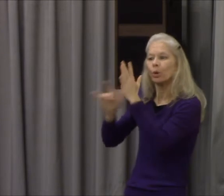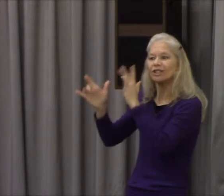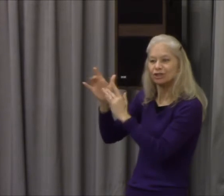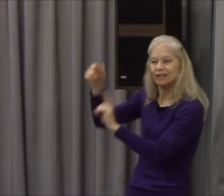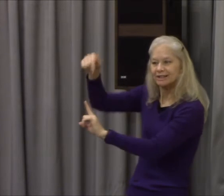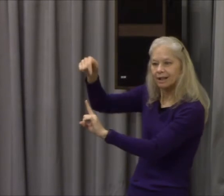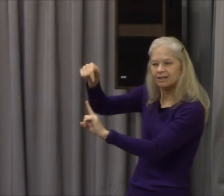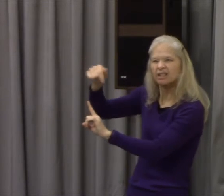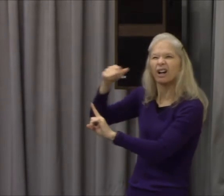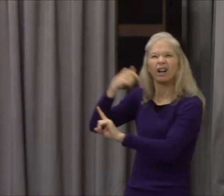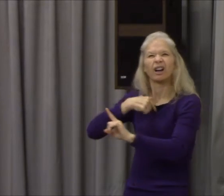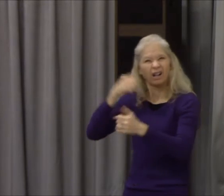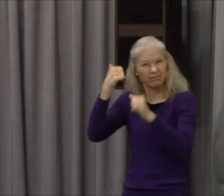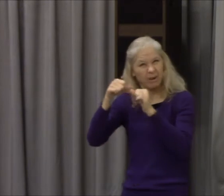can't deny he walked upon the earth